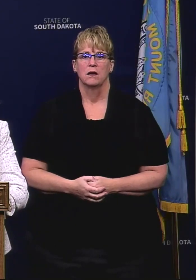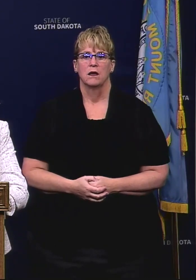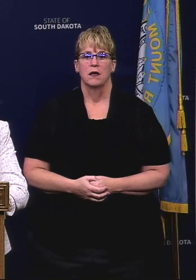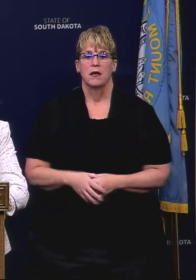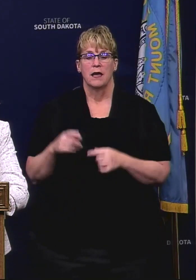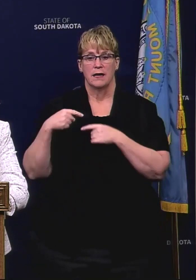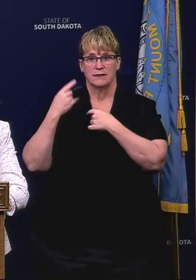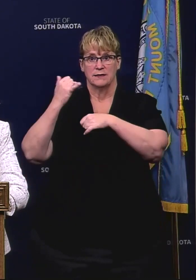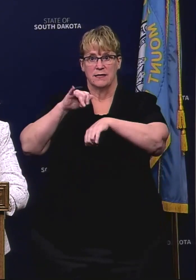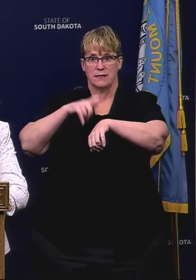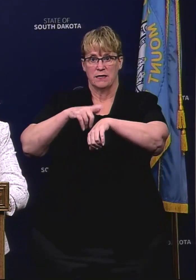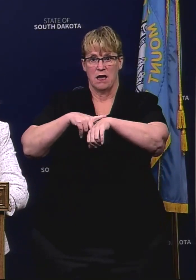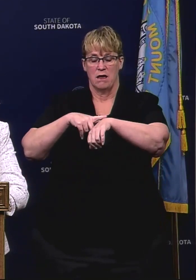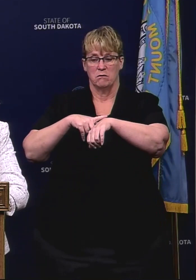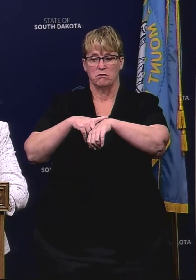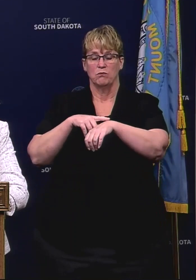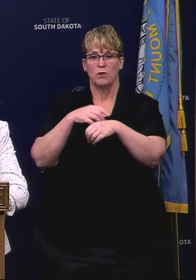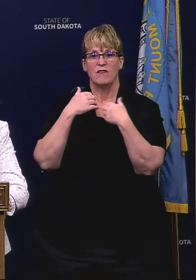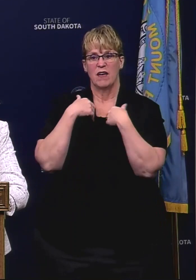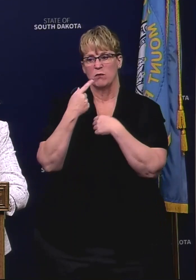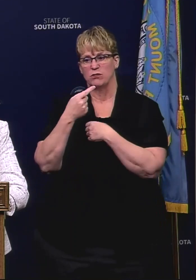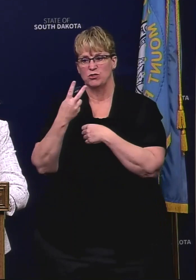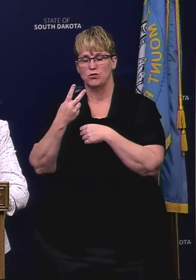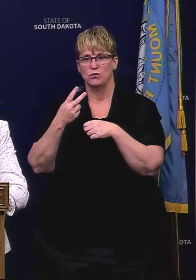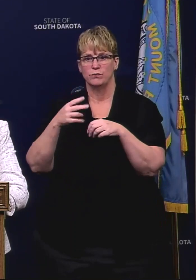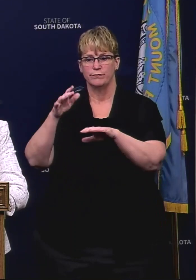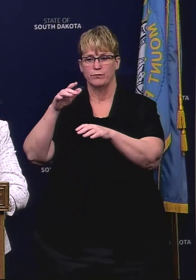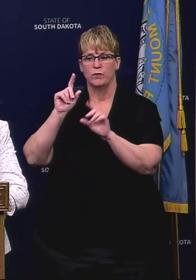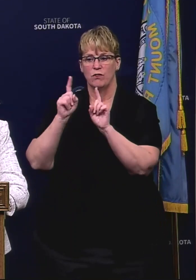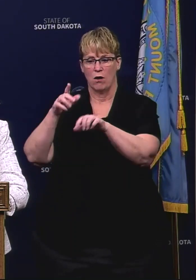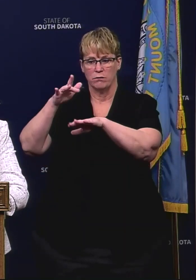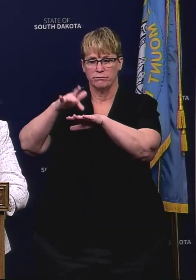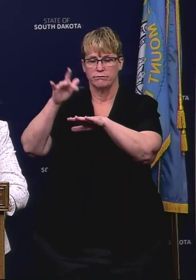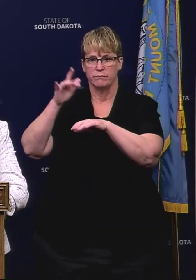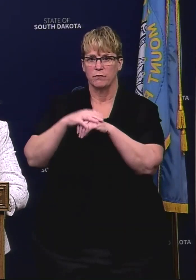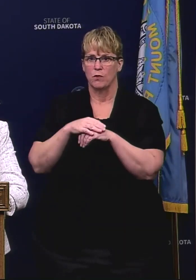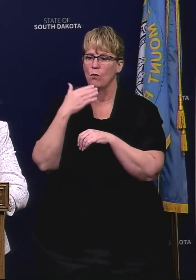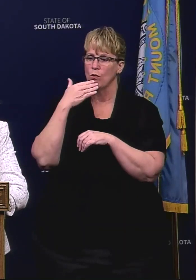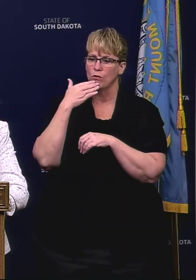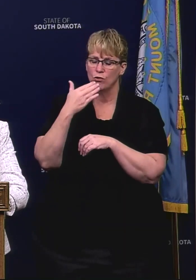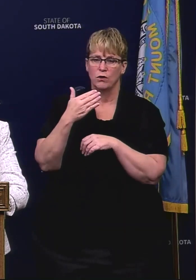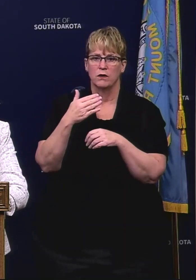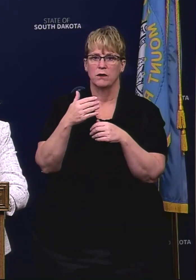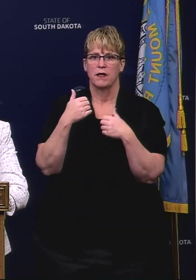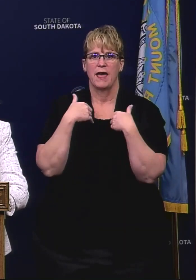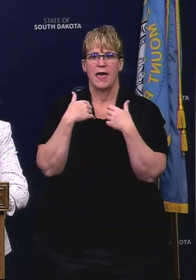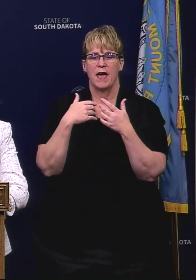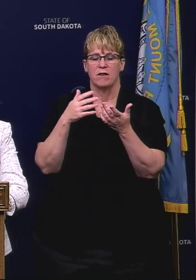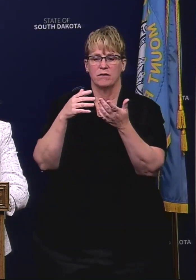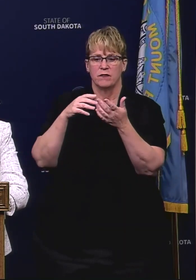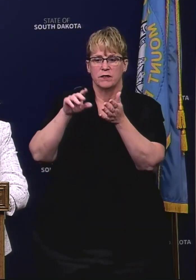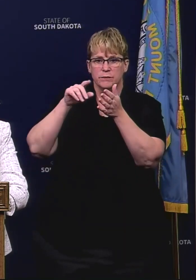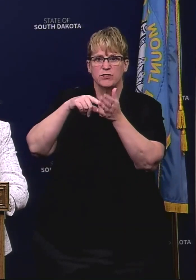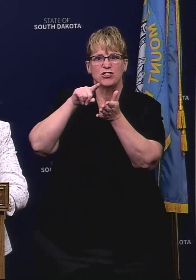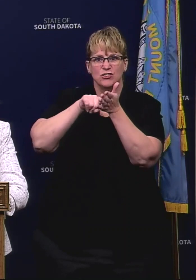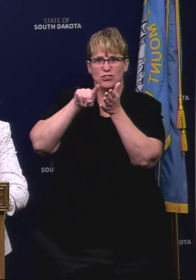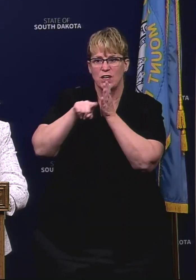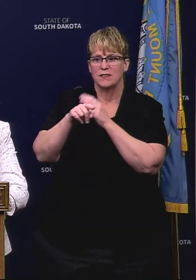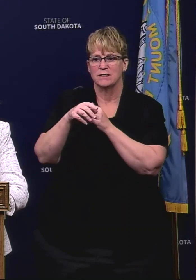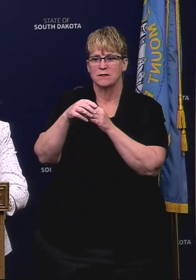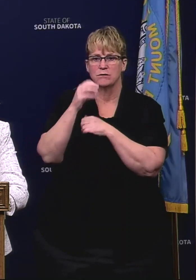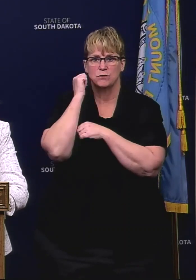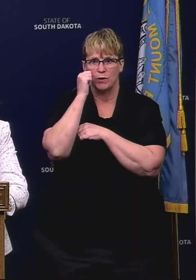visits since then and have worked with the management there. They've done great things. They are doing symptom checks twice a day